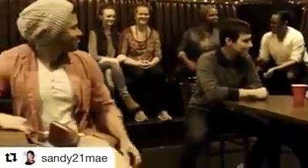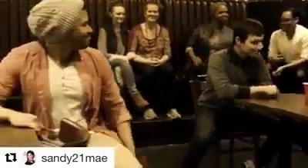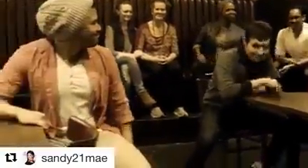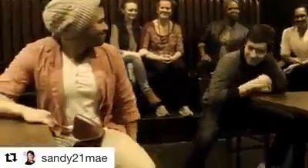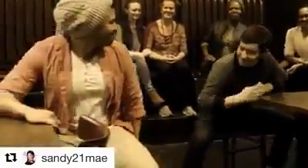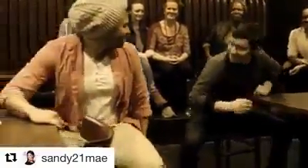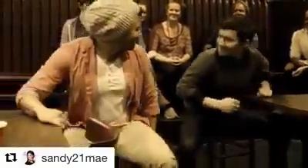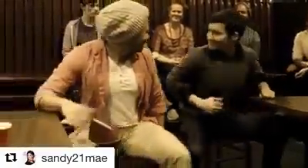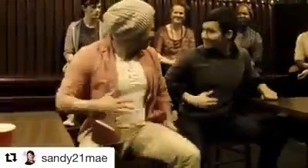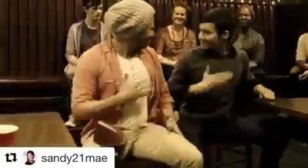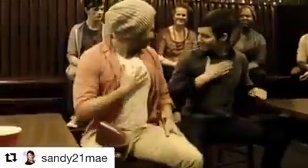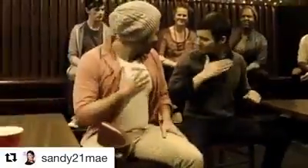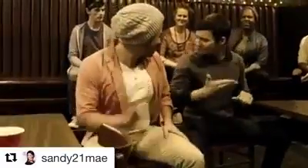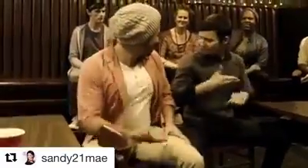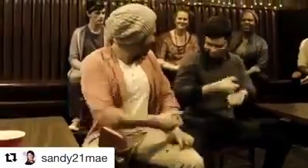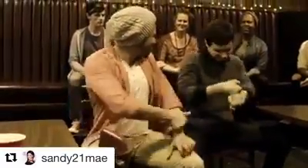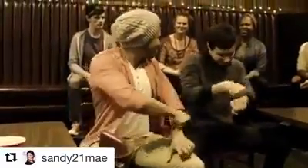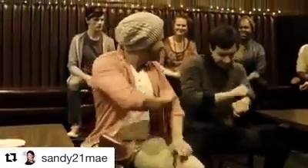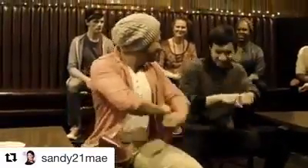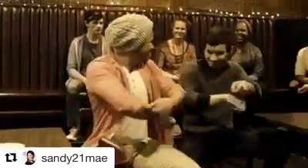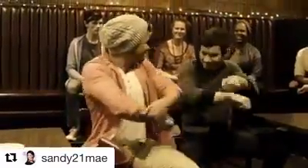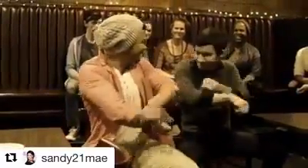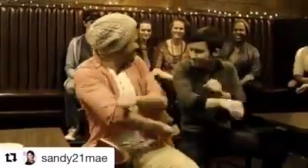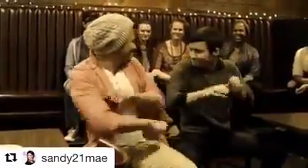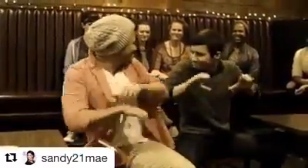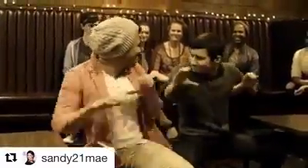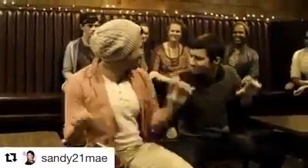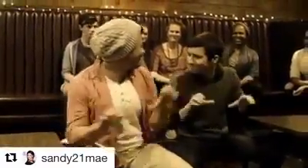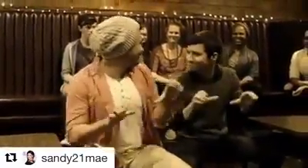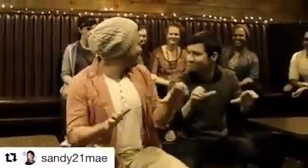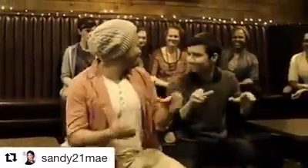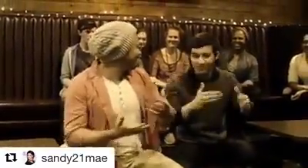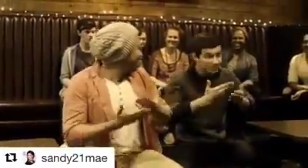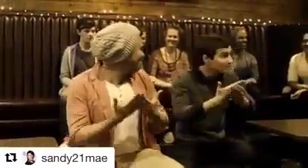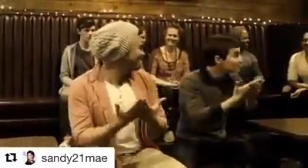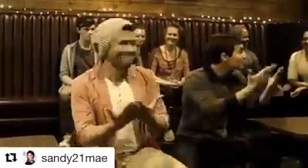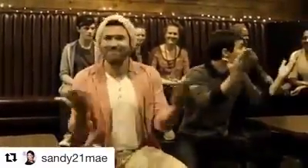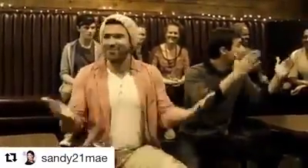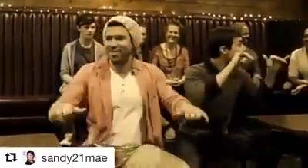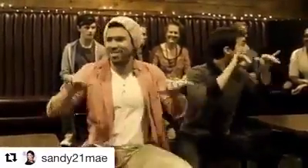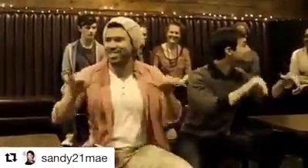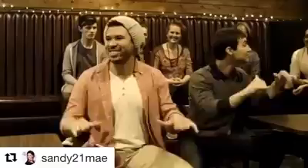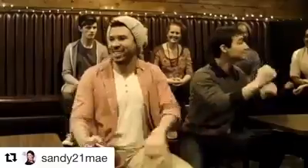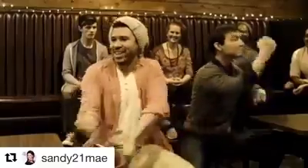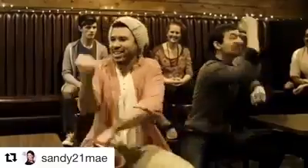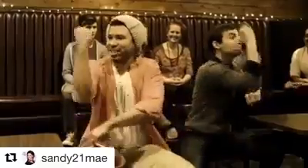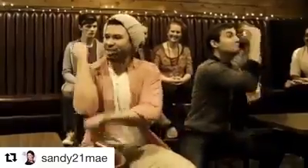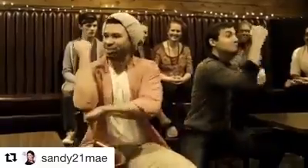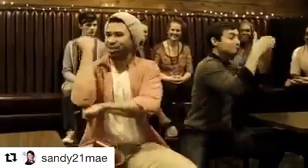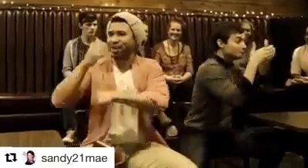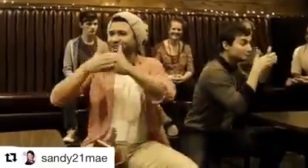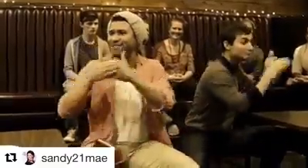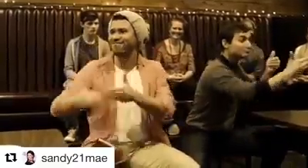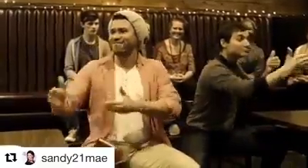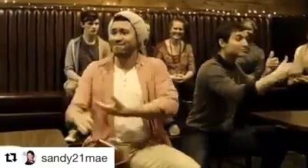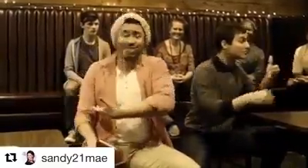Will you give all you can give So let our better they advance